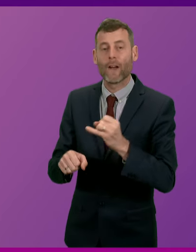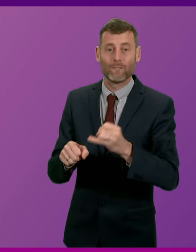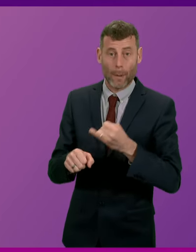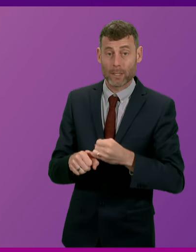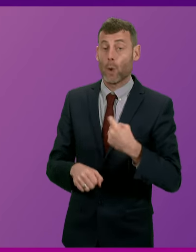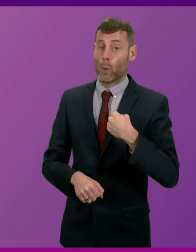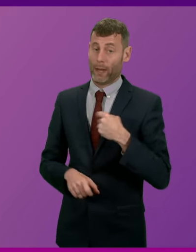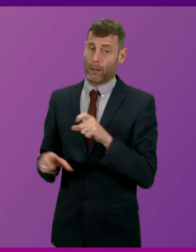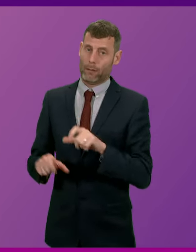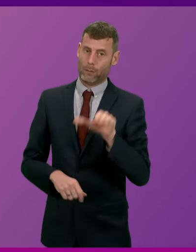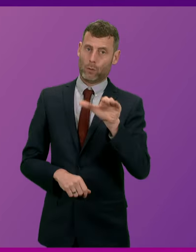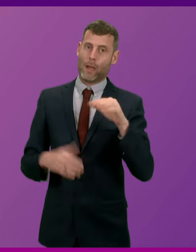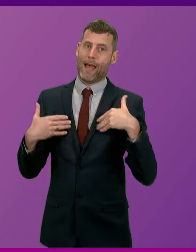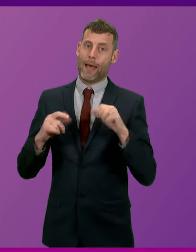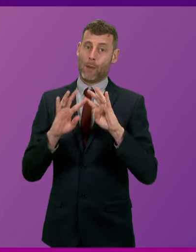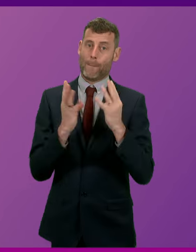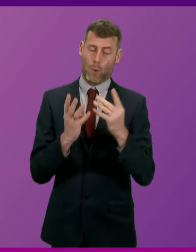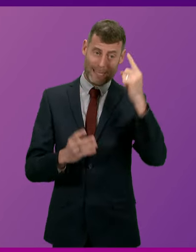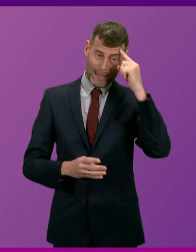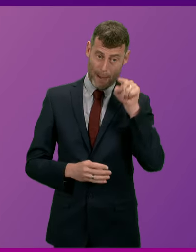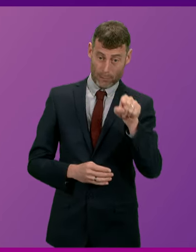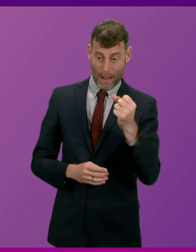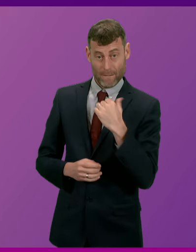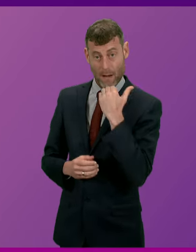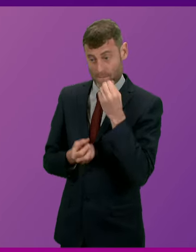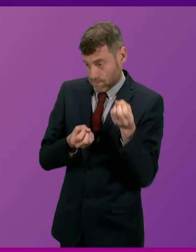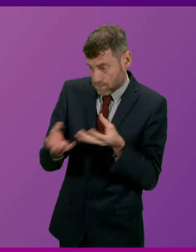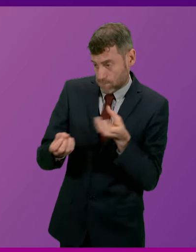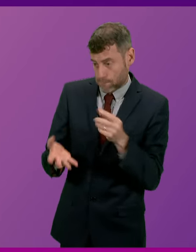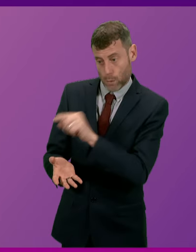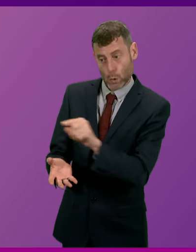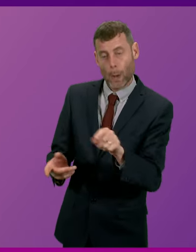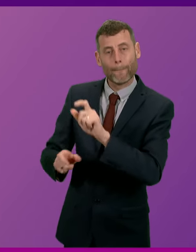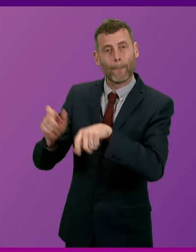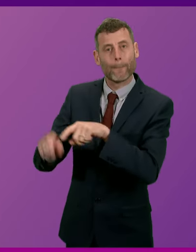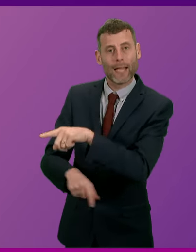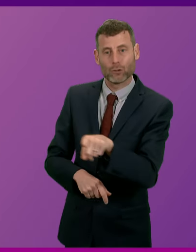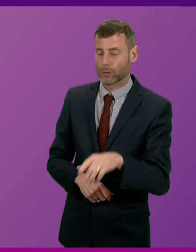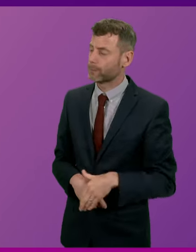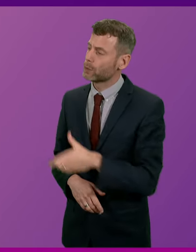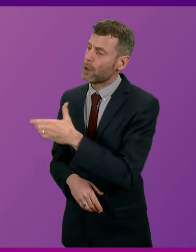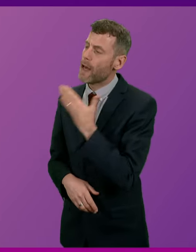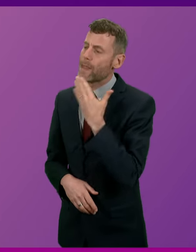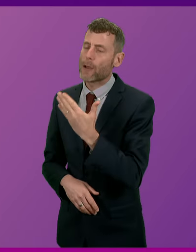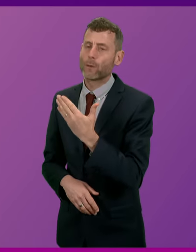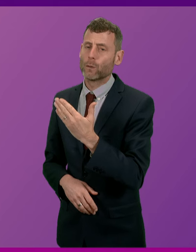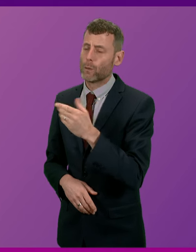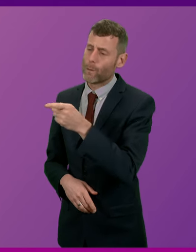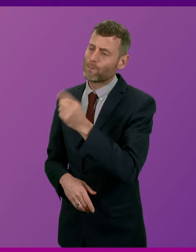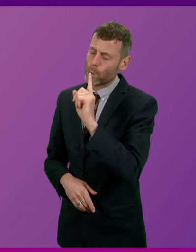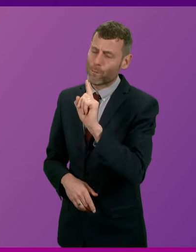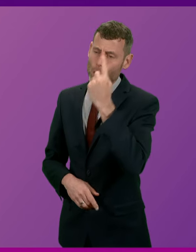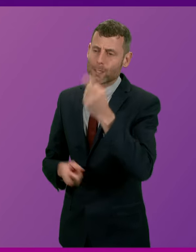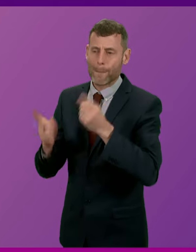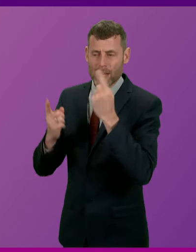to find a lasting solution to minimise the impact on patients. Kevin Stewart. I thank the First Minister for that answer and the